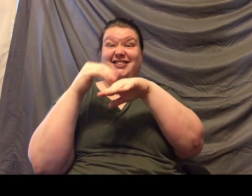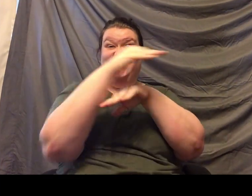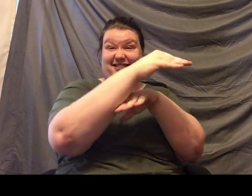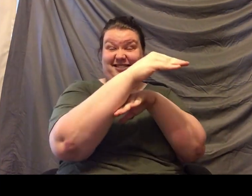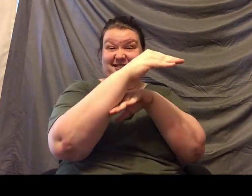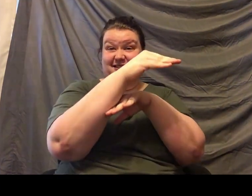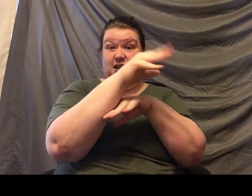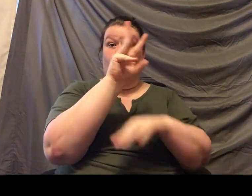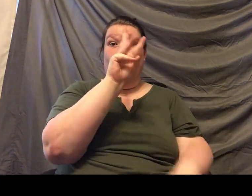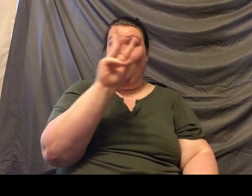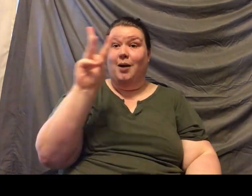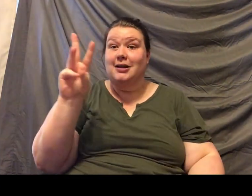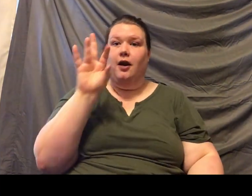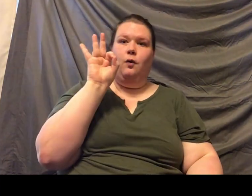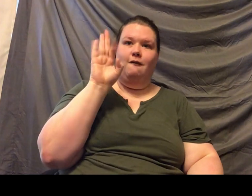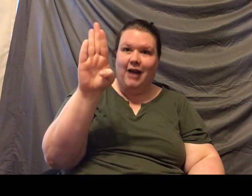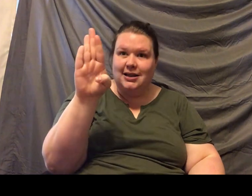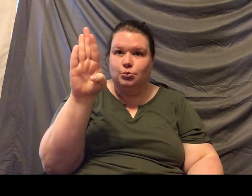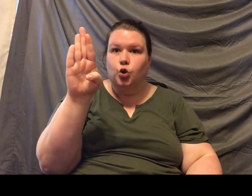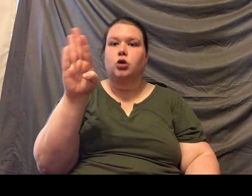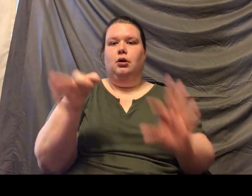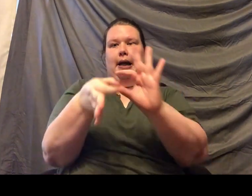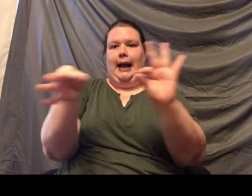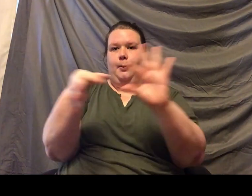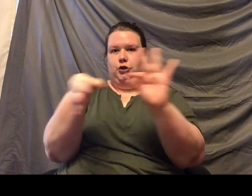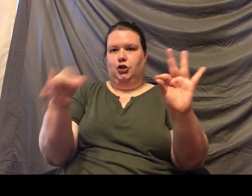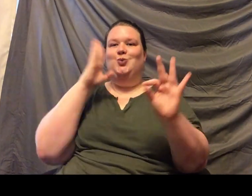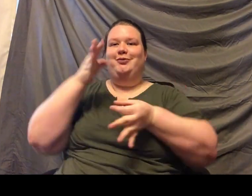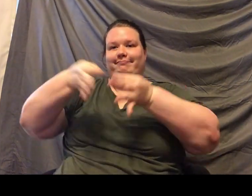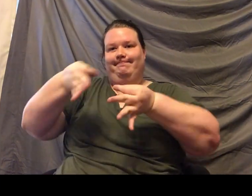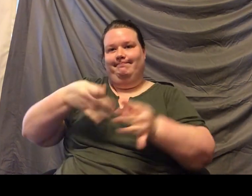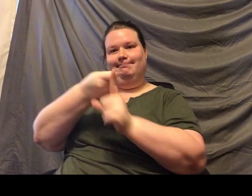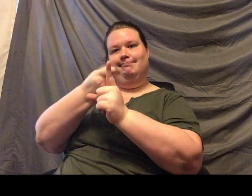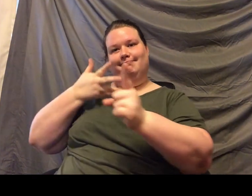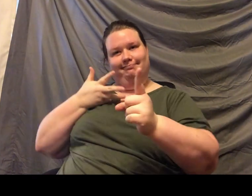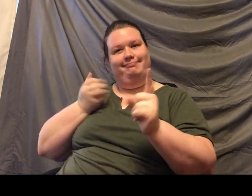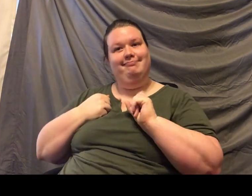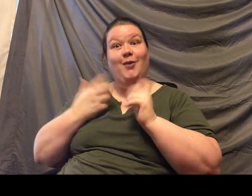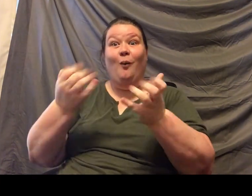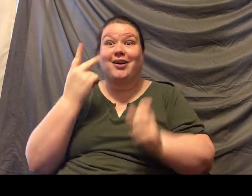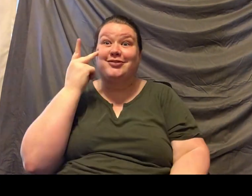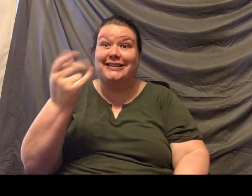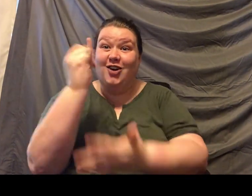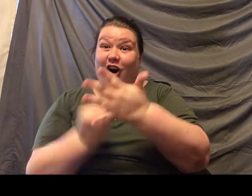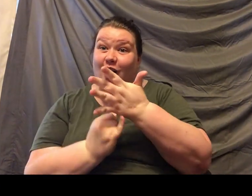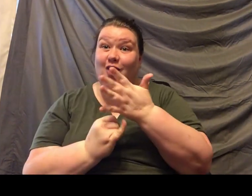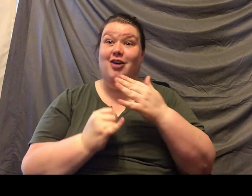website or Facebook. The directions will be in the caption there. But we want to see your artwork. We saw some really great artwork on